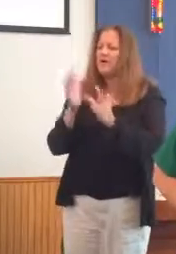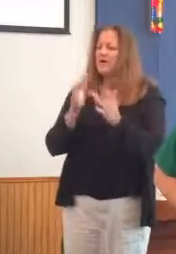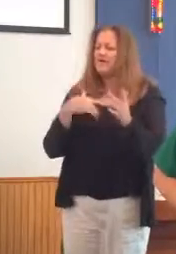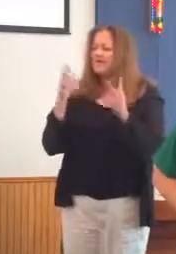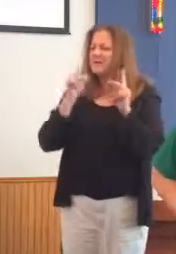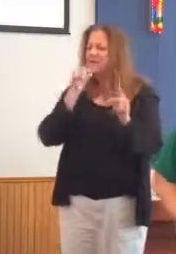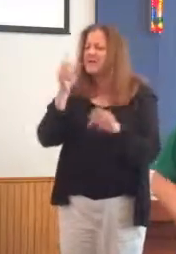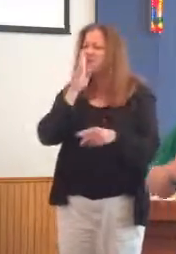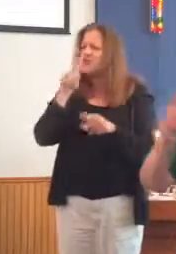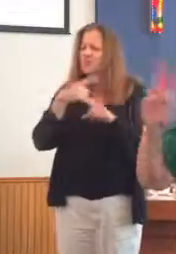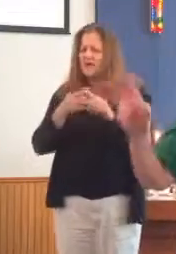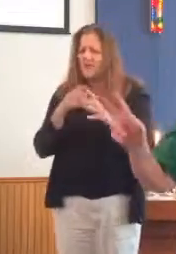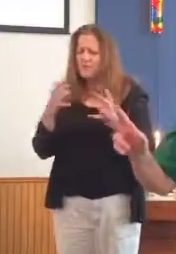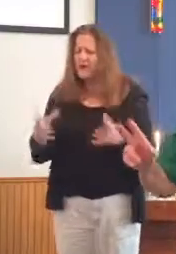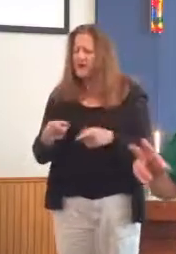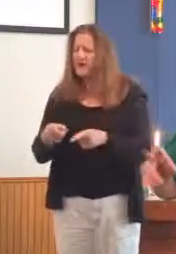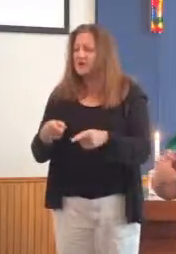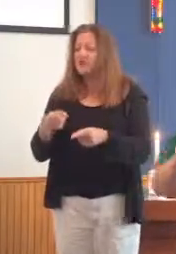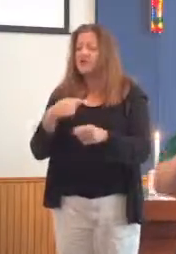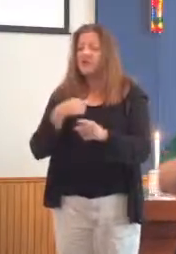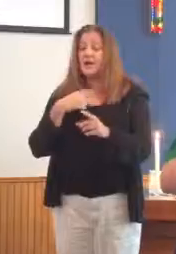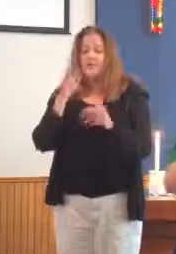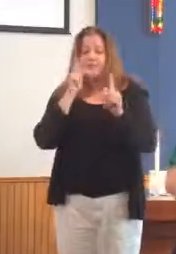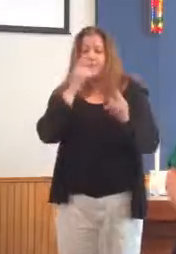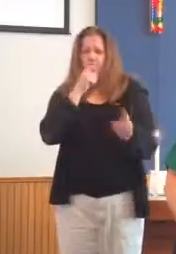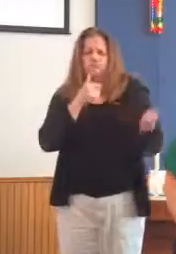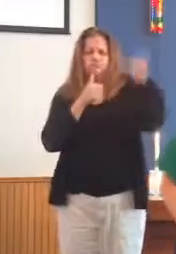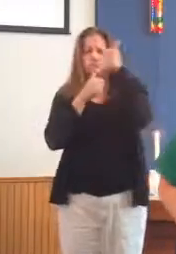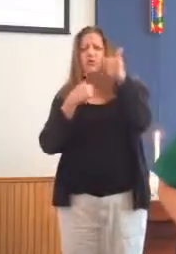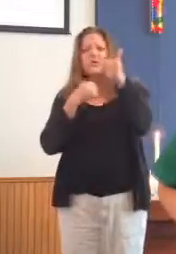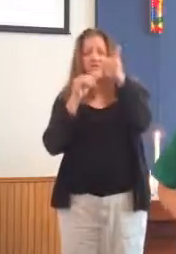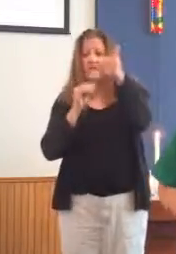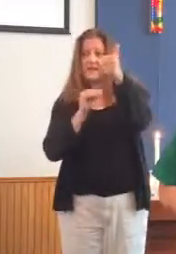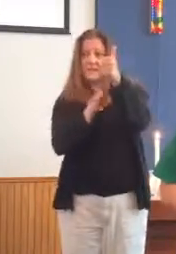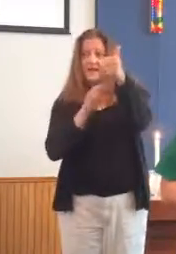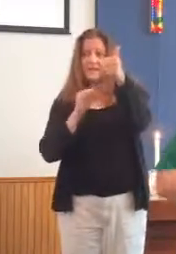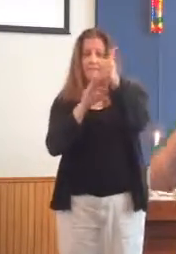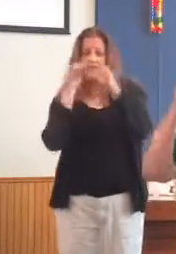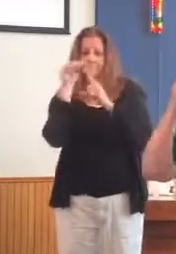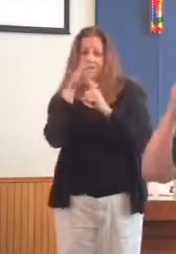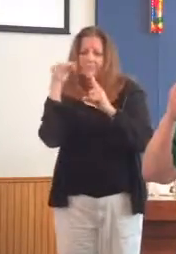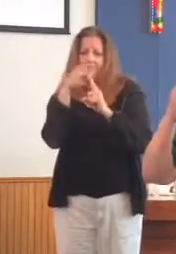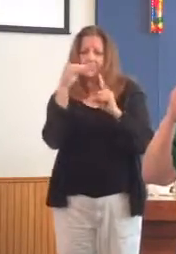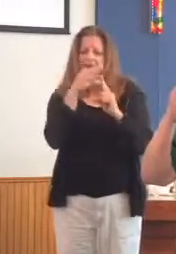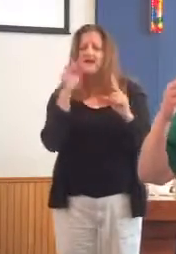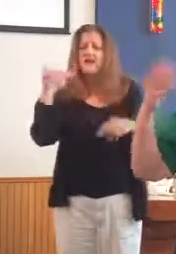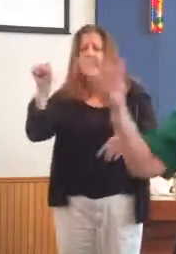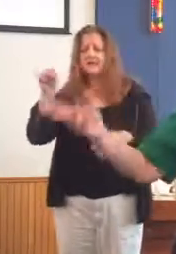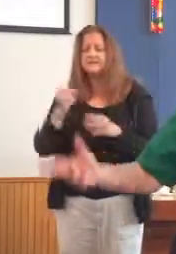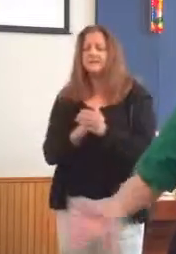all had an impact on the major characters, the people we know, the ones we call heroes.